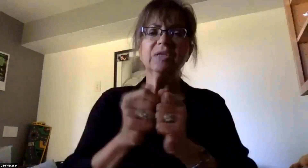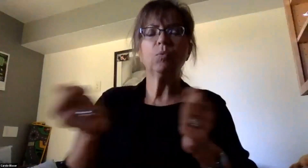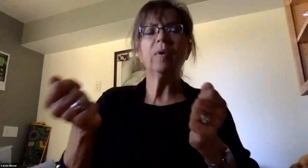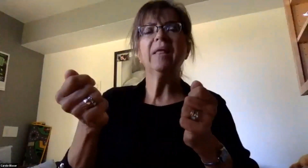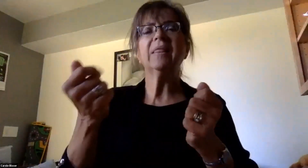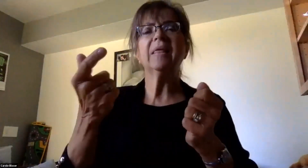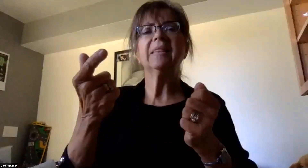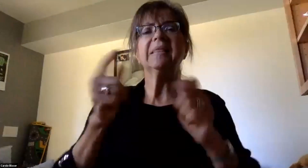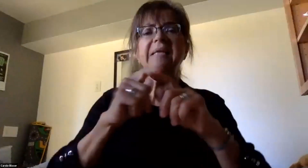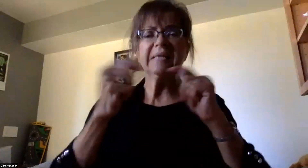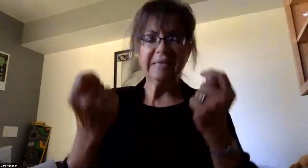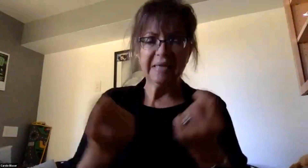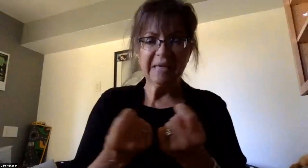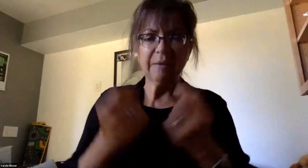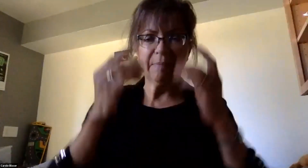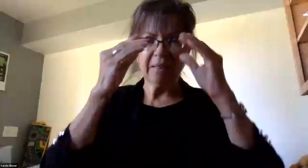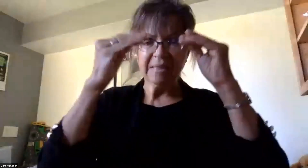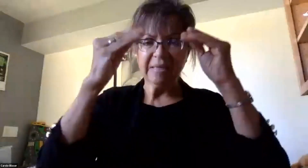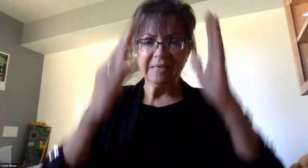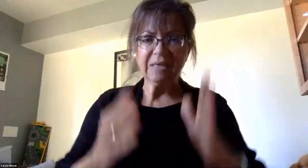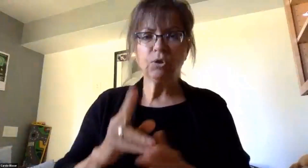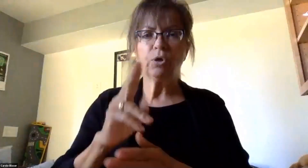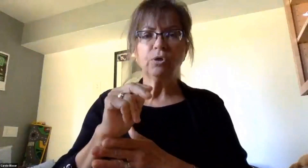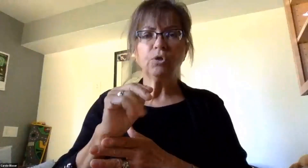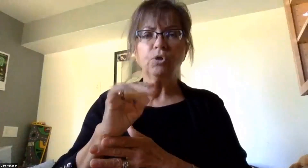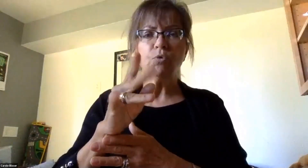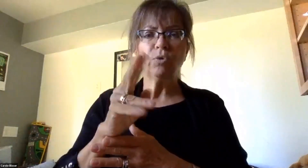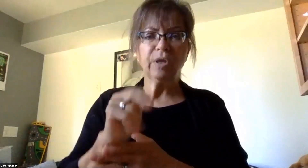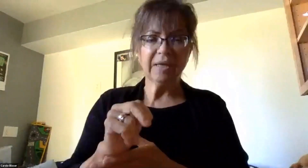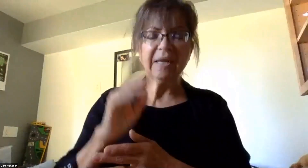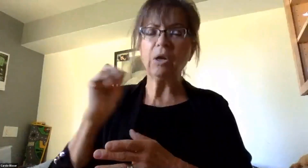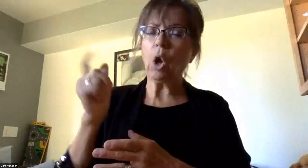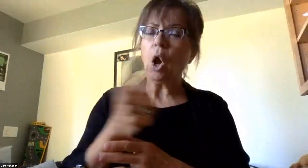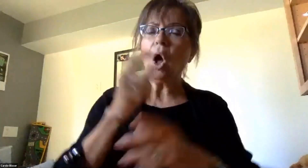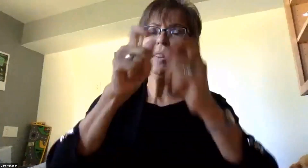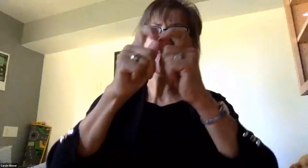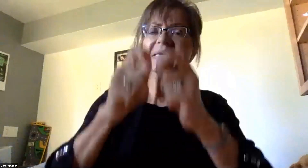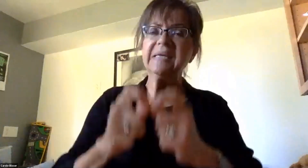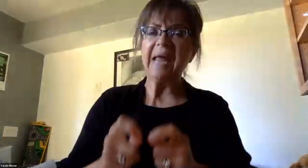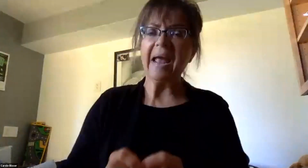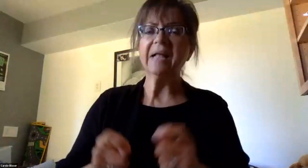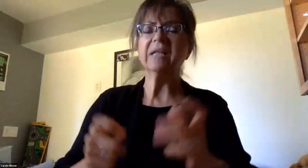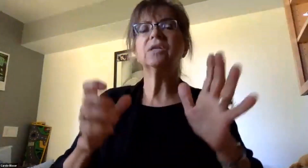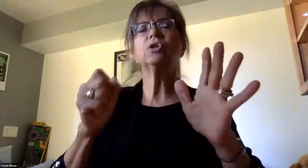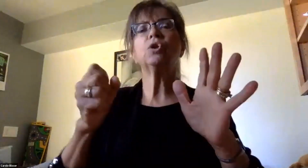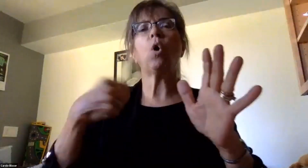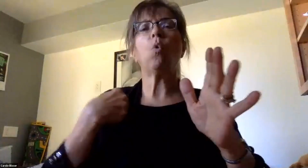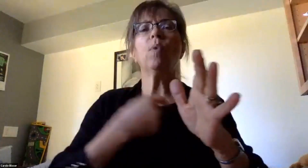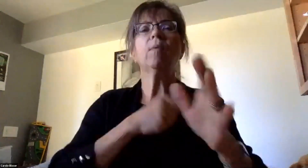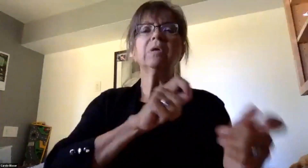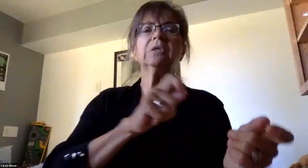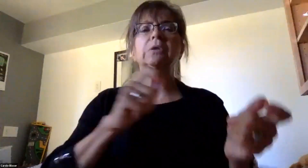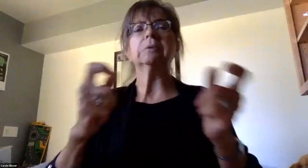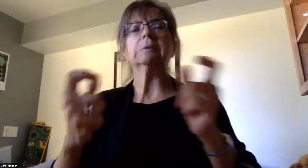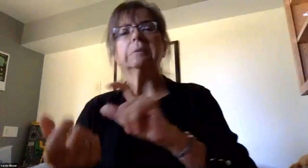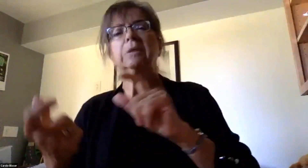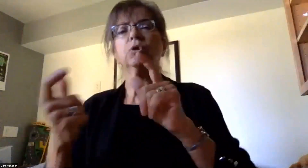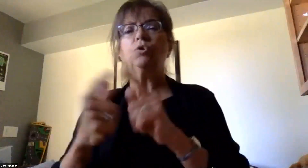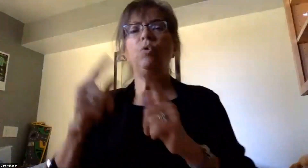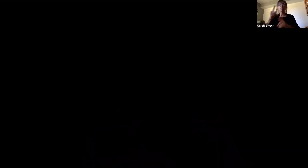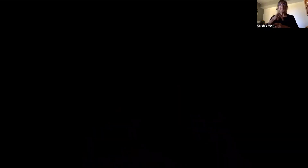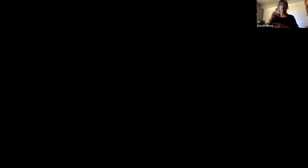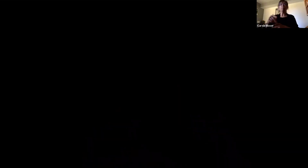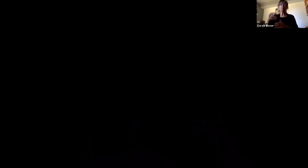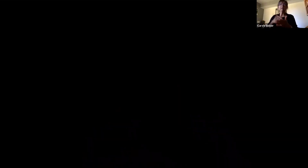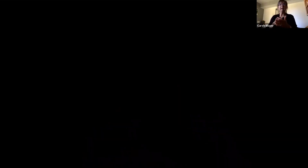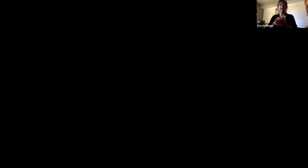union and all those important details with our instructional models. So we're going to switch over to our PowerPoint again and